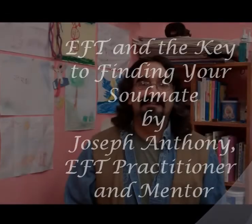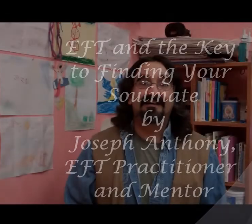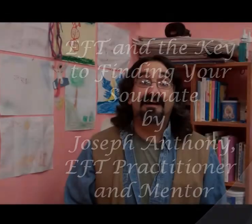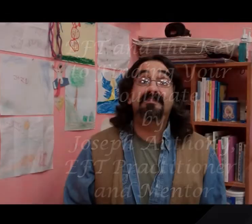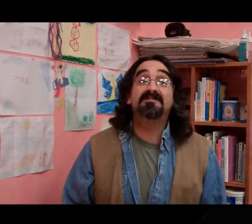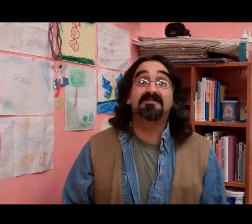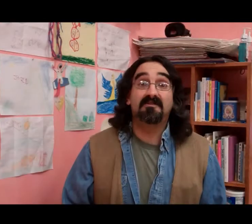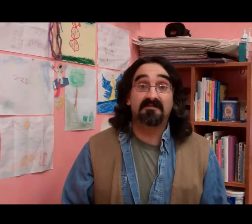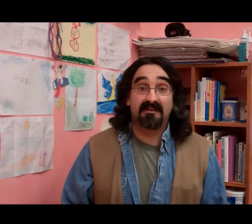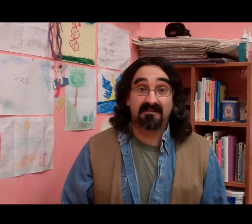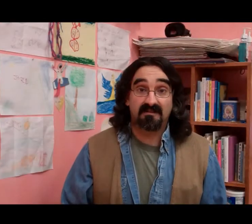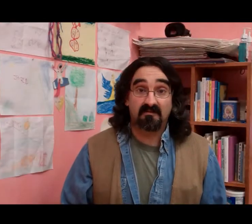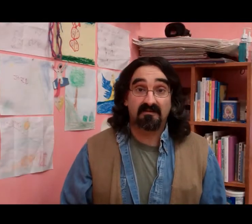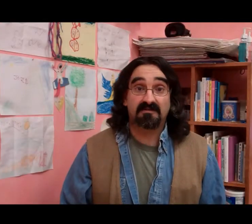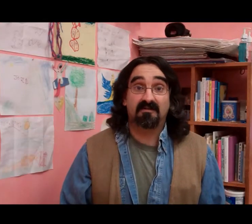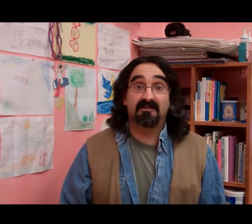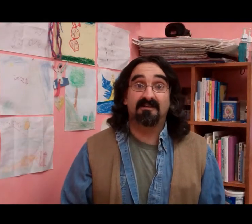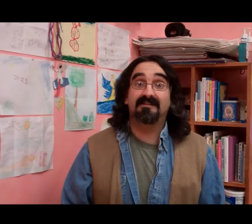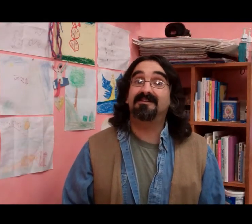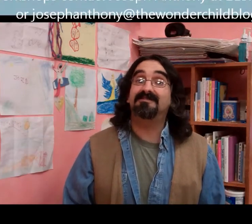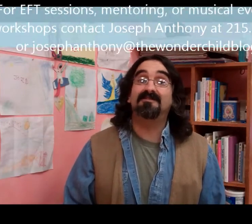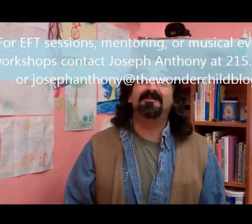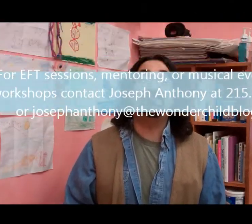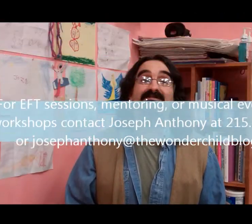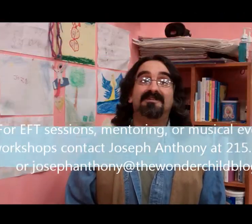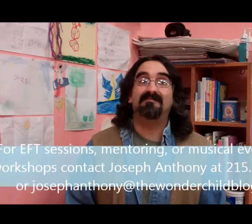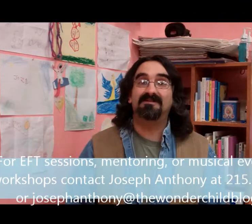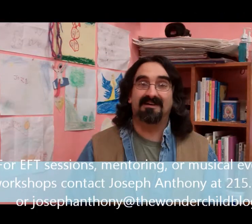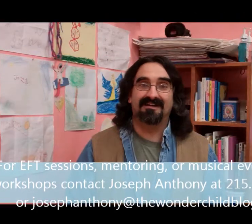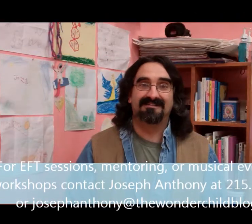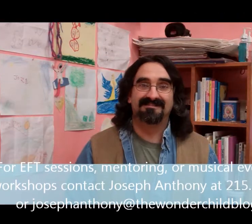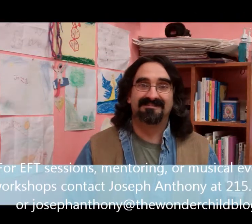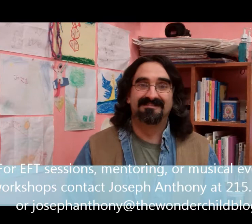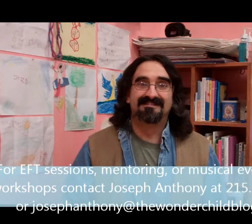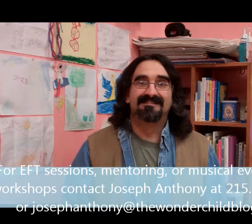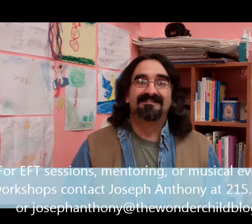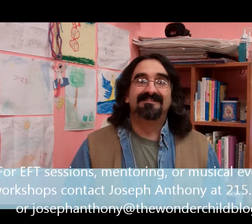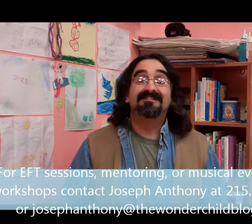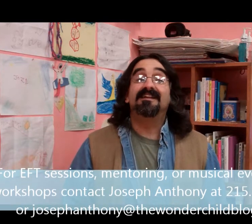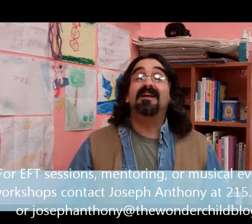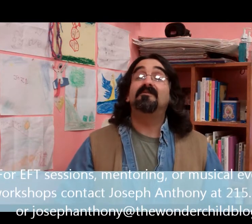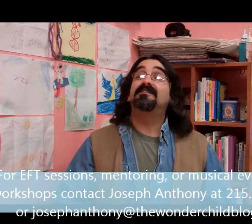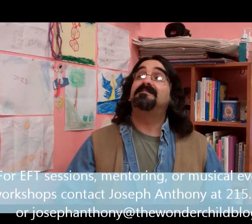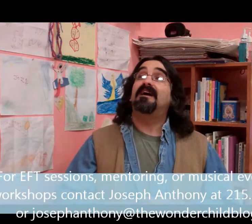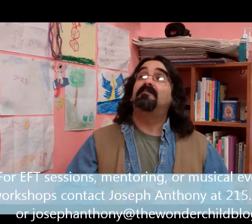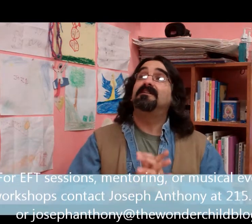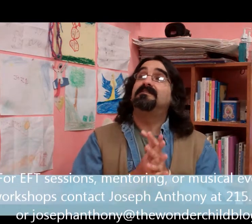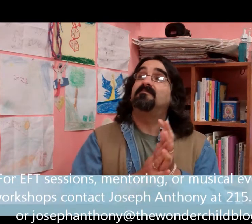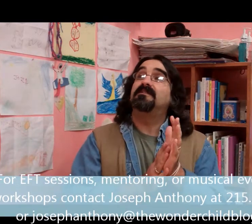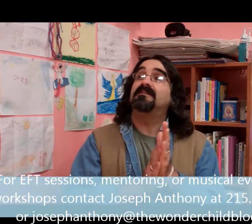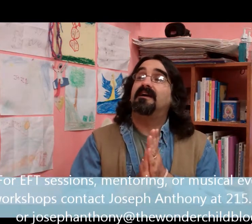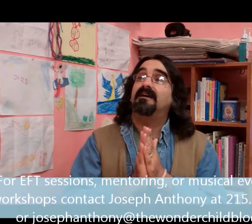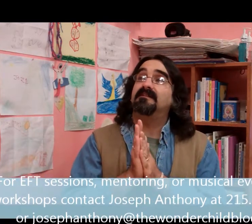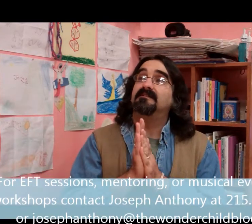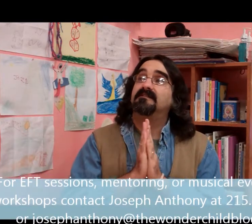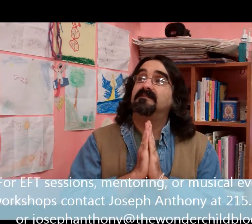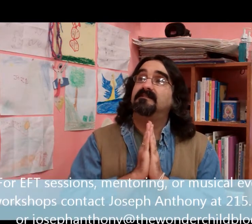Hi, this is Joseph Anthony, The Wonder Child Blog. Thank you so much for stopping by. Today we're going to tap on something that is